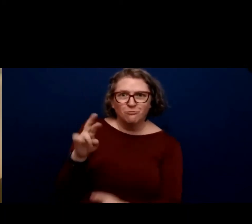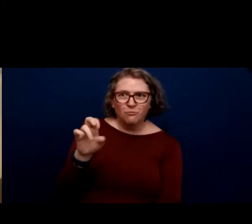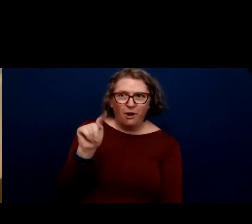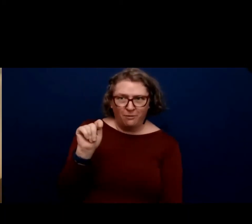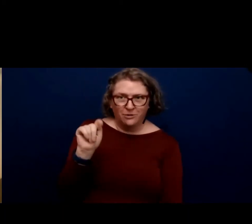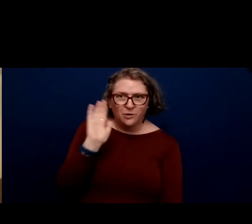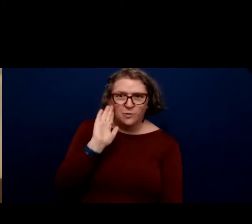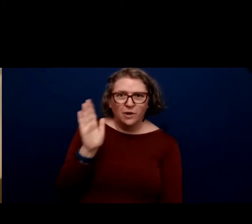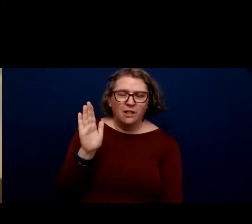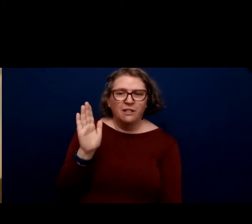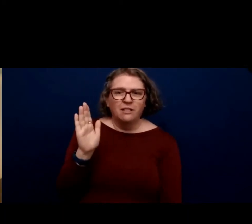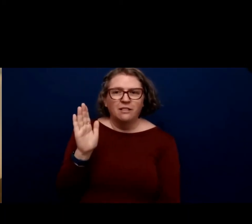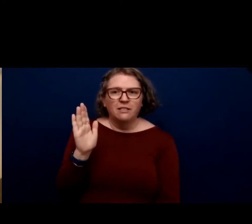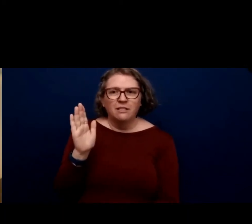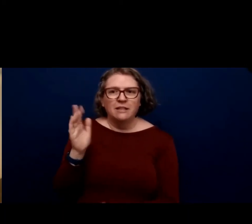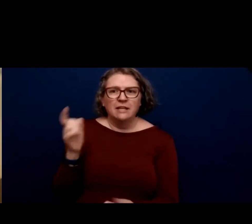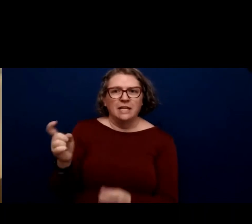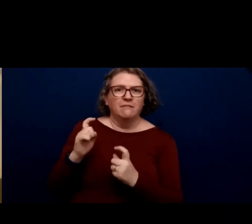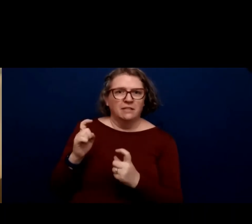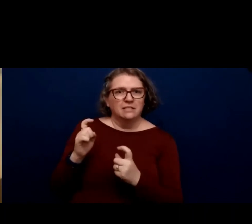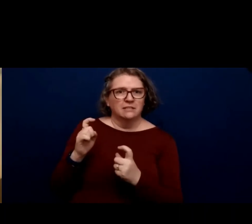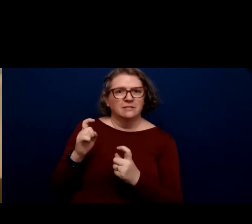a sense of that experience.